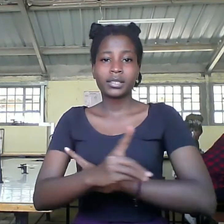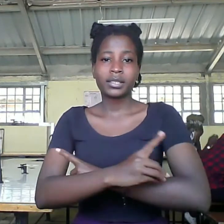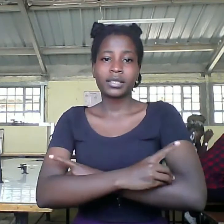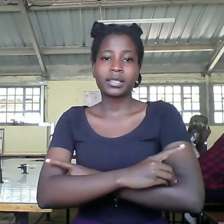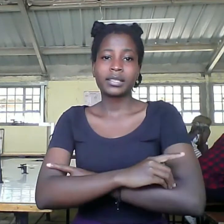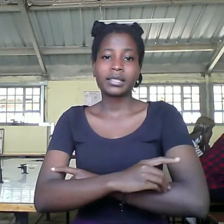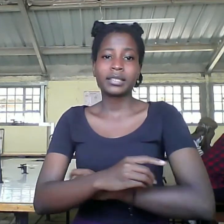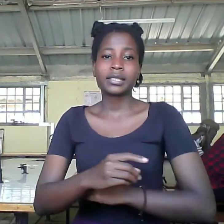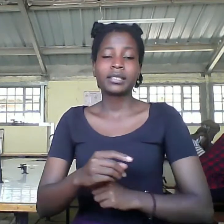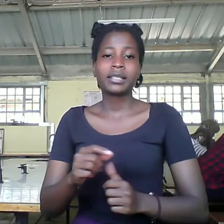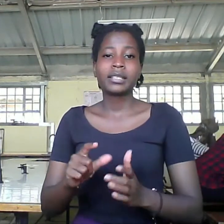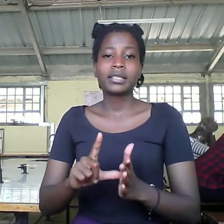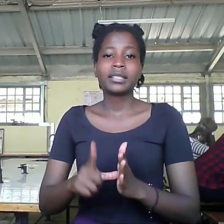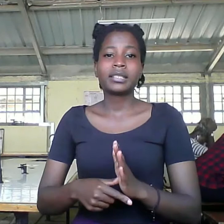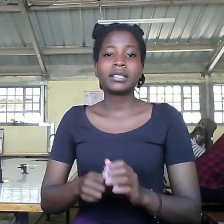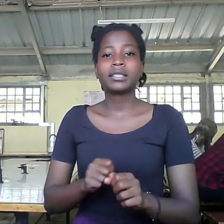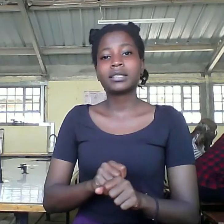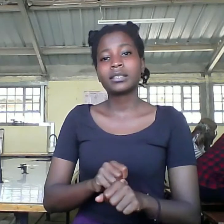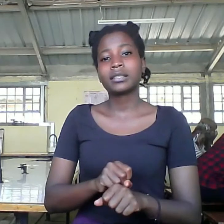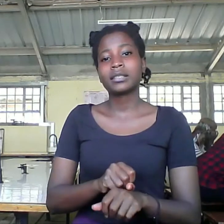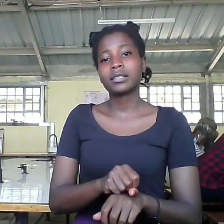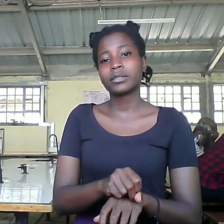if they do not develop any symptoms.